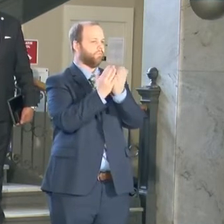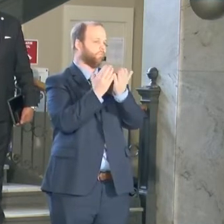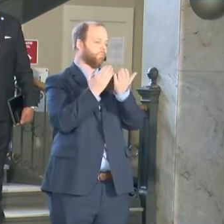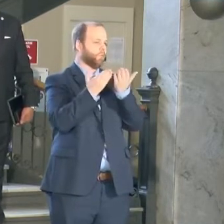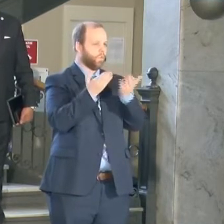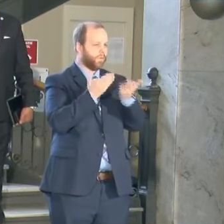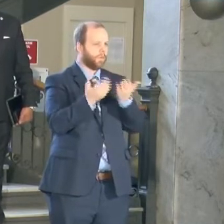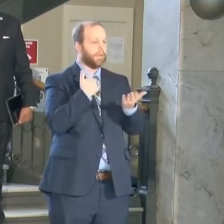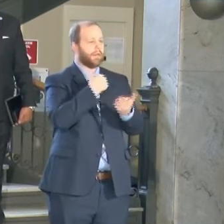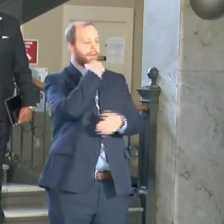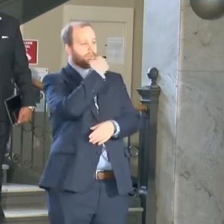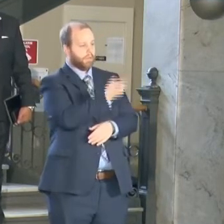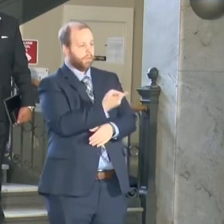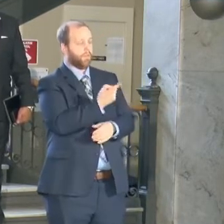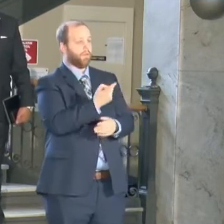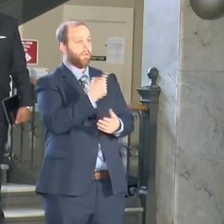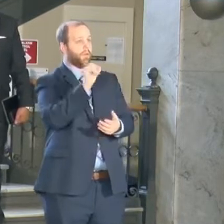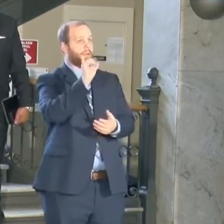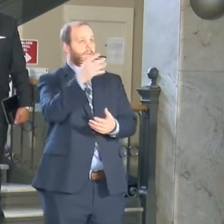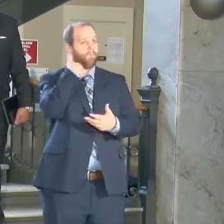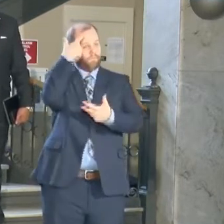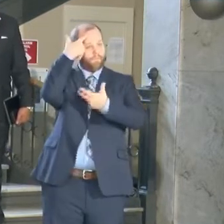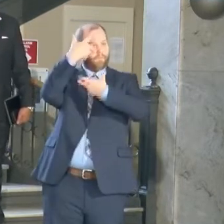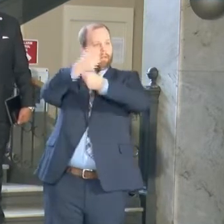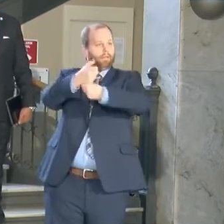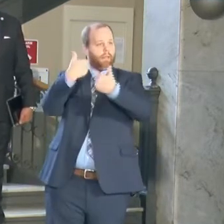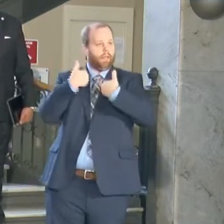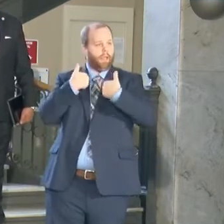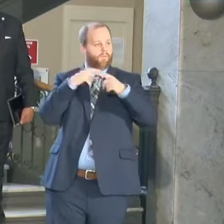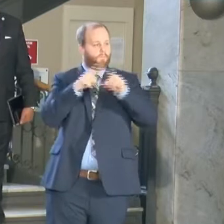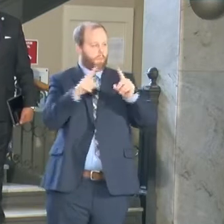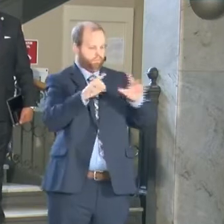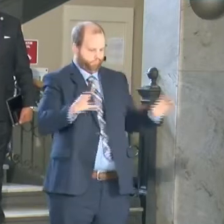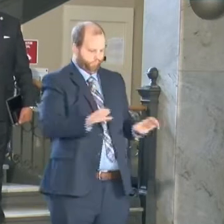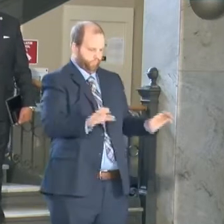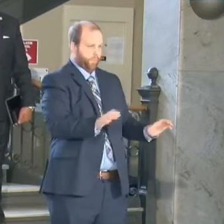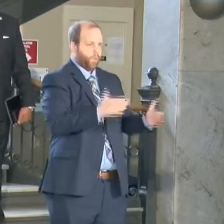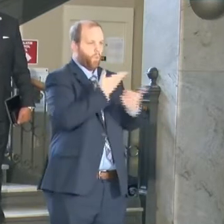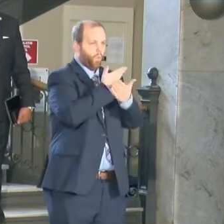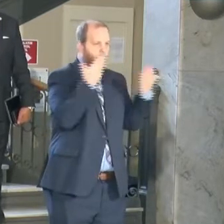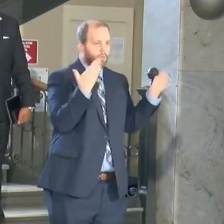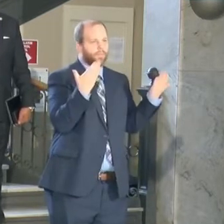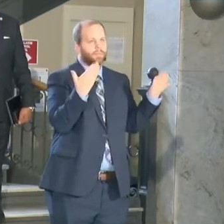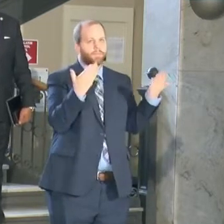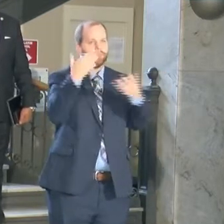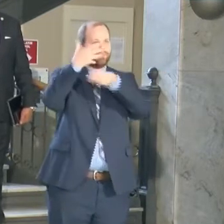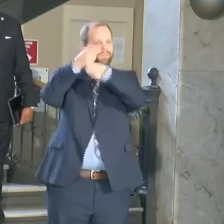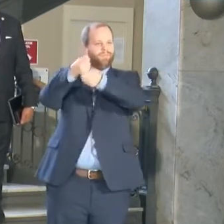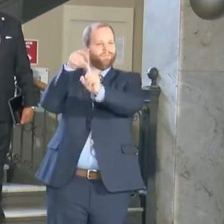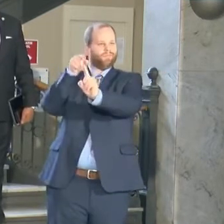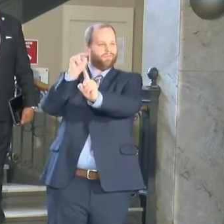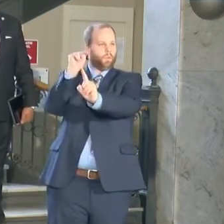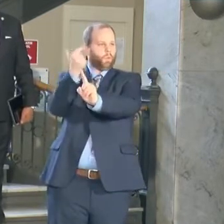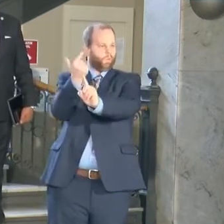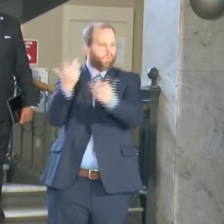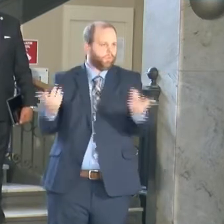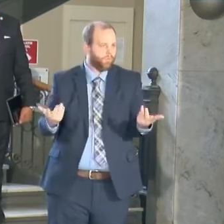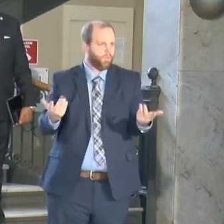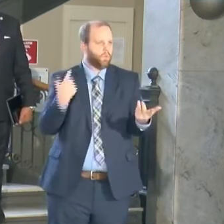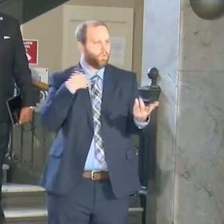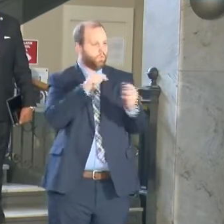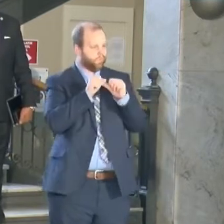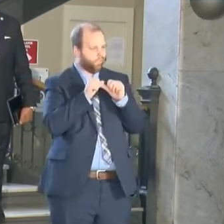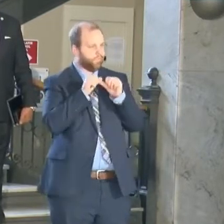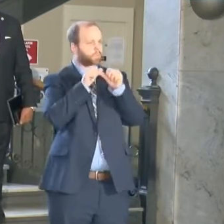do. We're going to keep praying, but we got to keep focusing on proactive policing, but also prevention, intervention and treatment work.